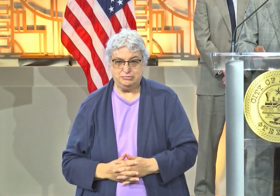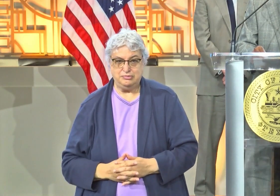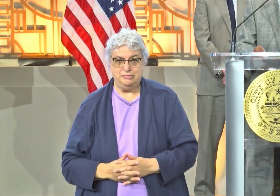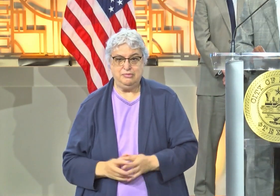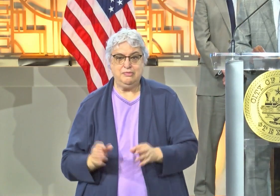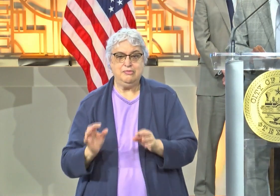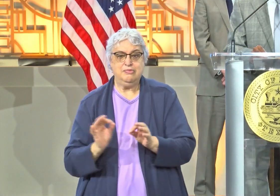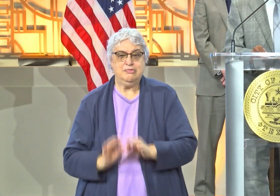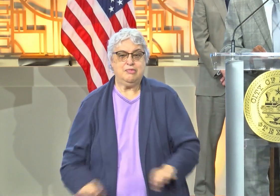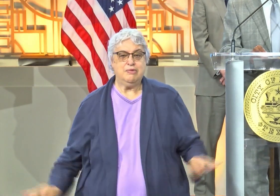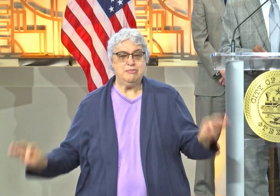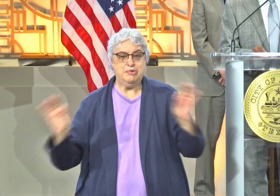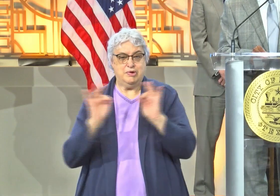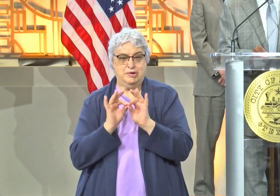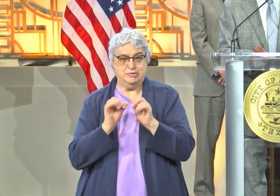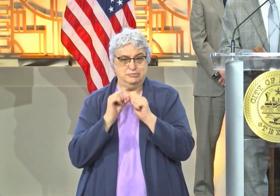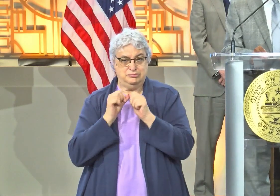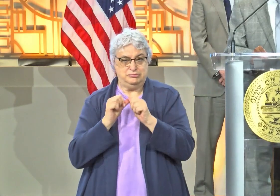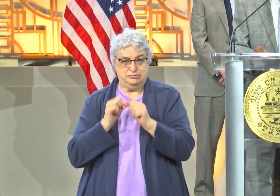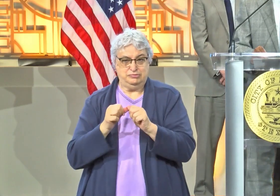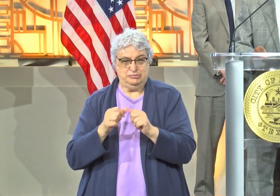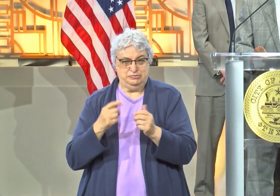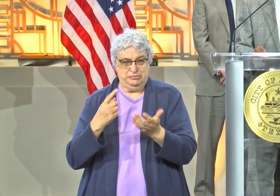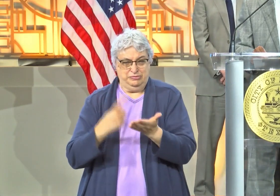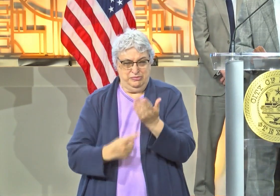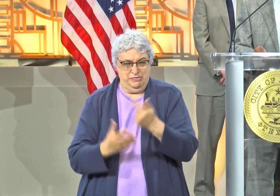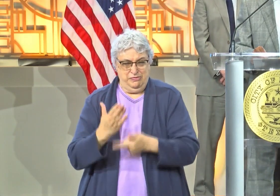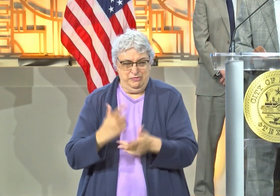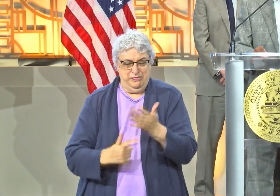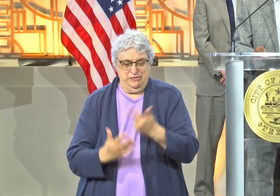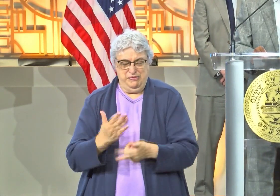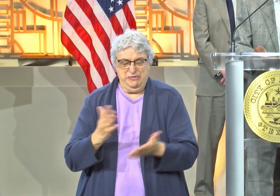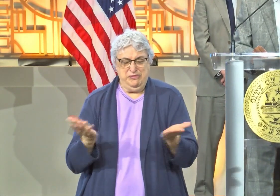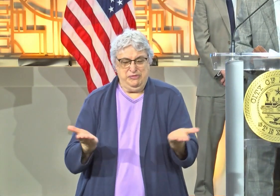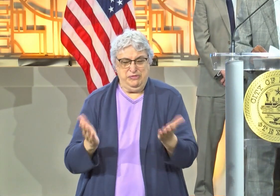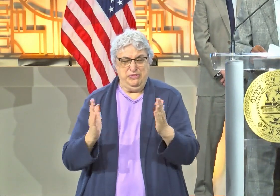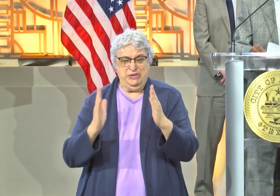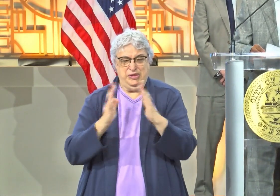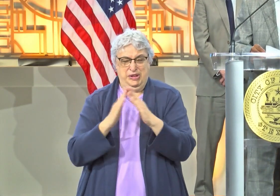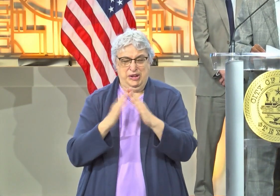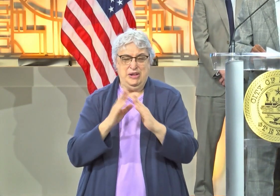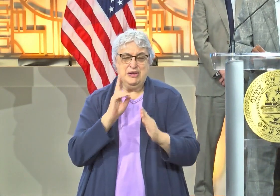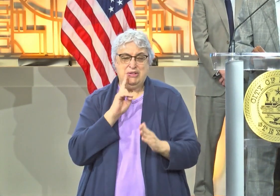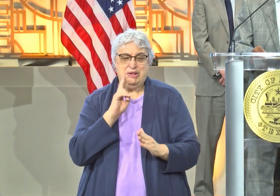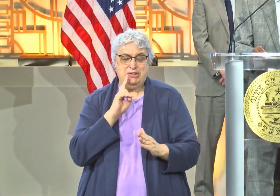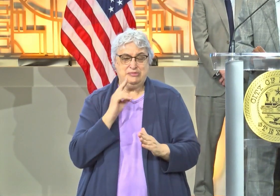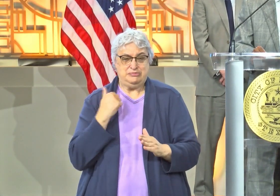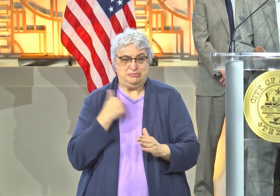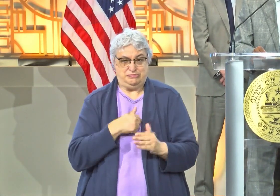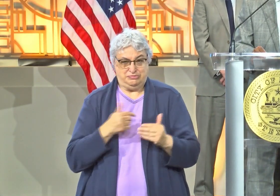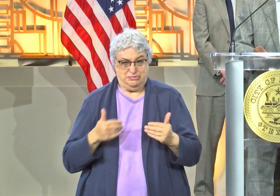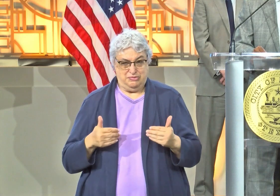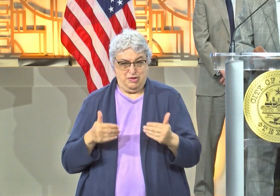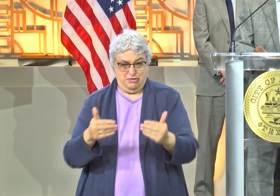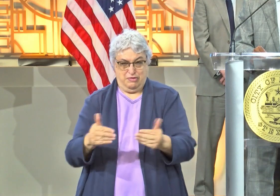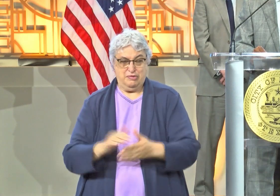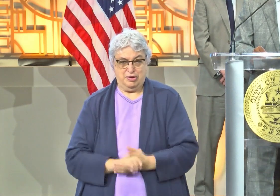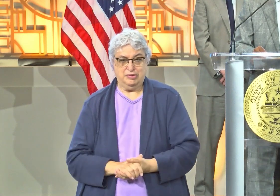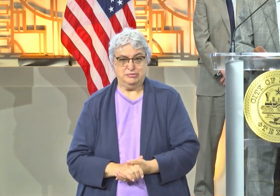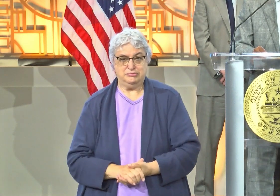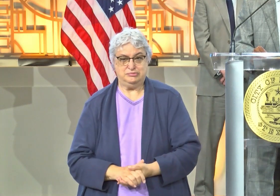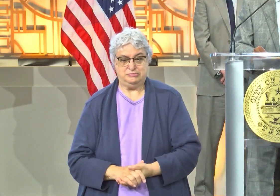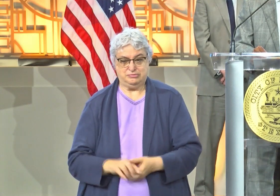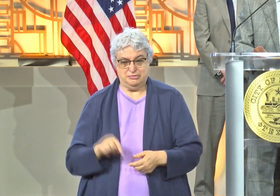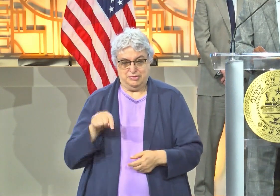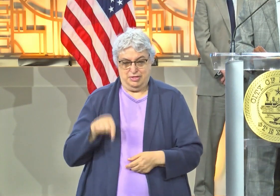important for us to have this continuing conversation with people in the city of Houston as we move forward. This